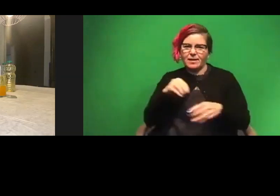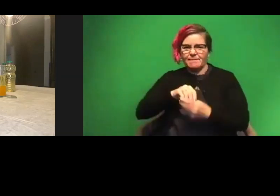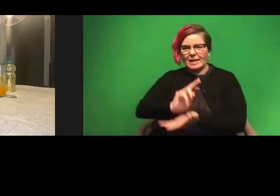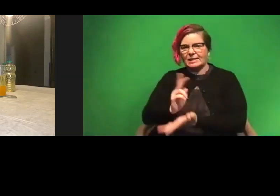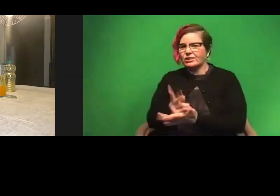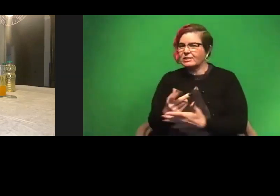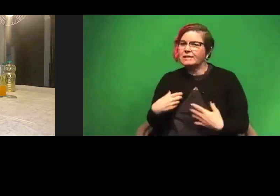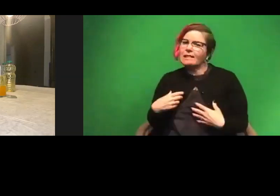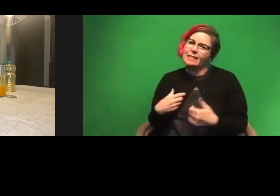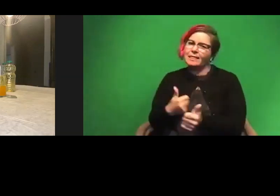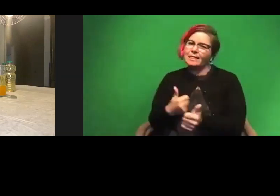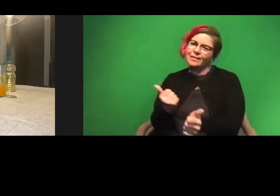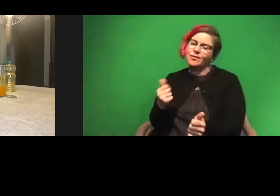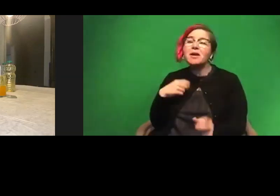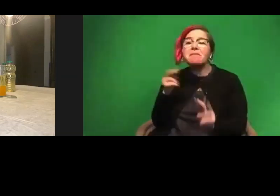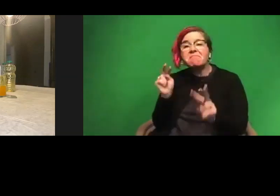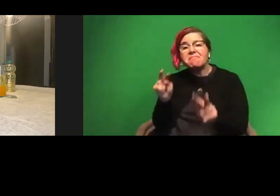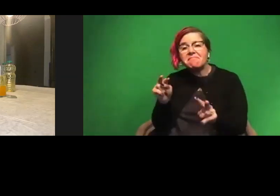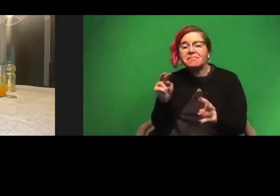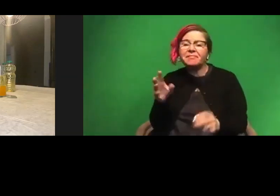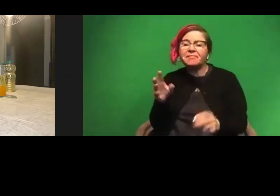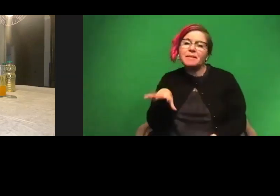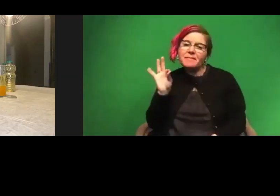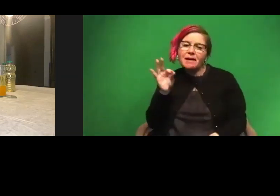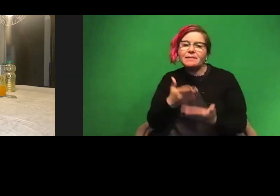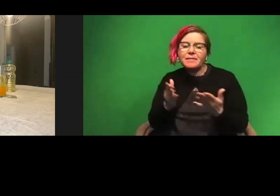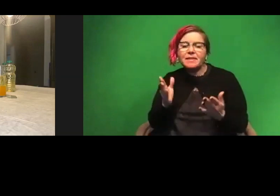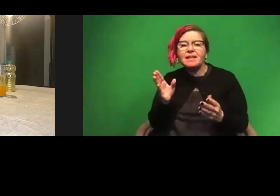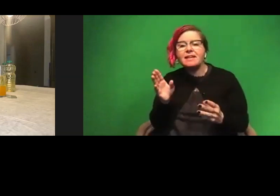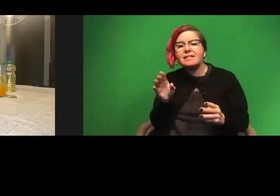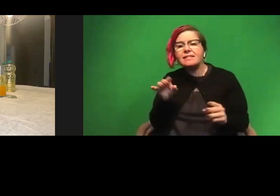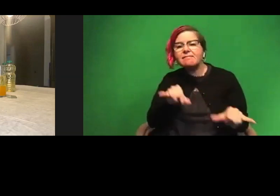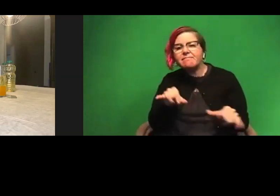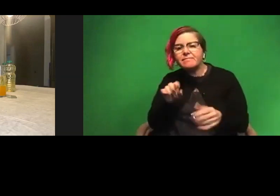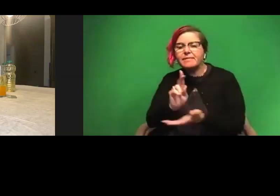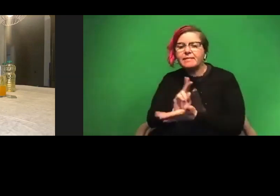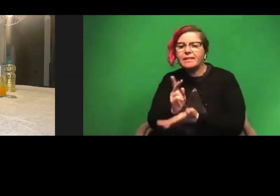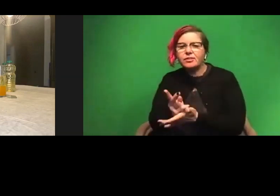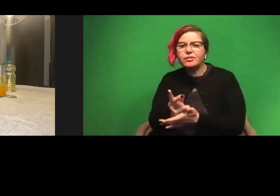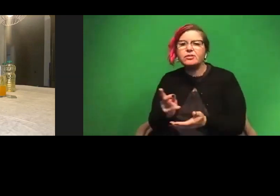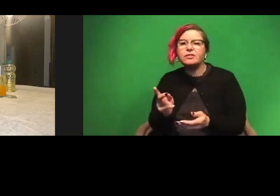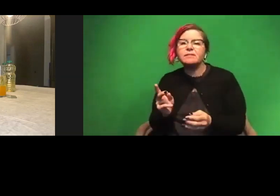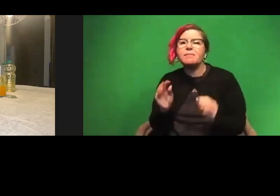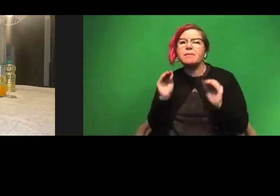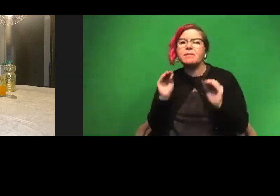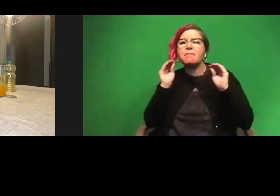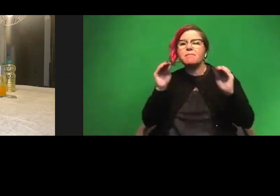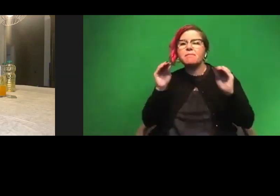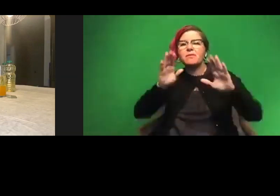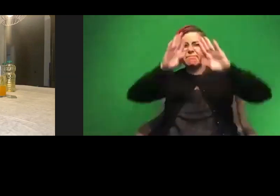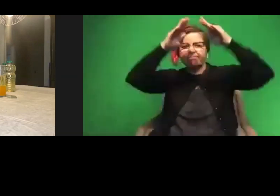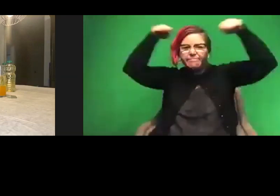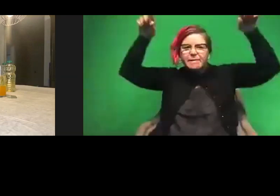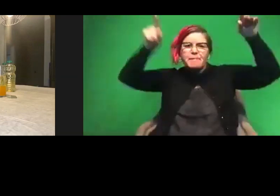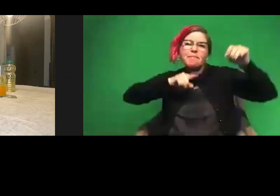be on the lookout though. I'm going to find some things that I'm going to do in the kitchen and maybe like put a tablecloth or plastic on the ceiling or something